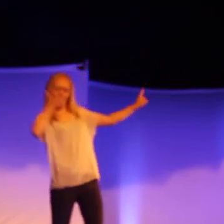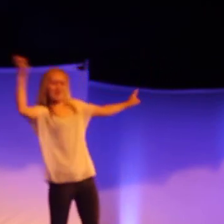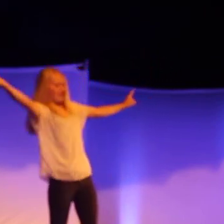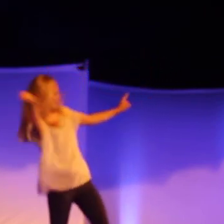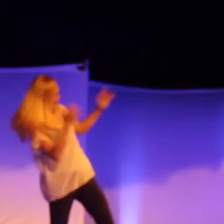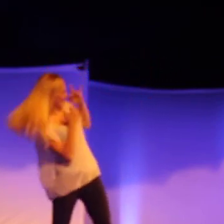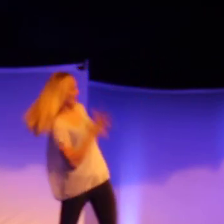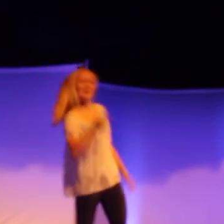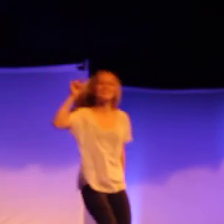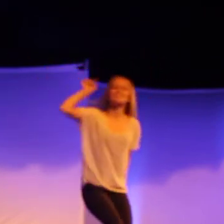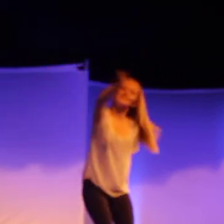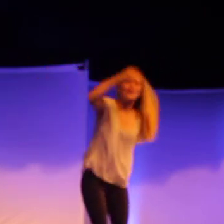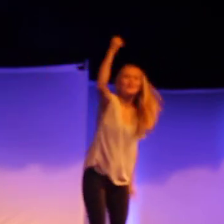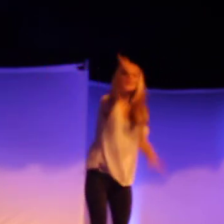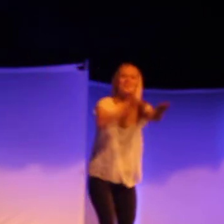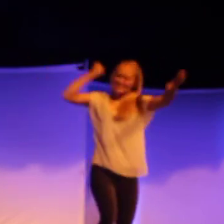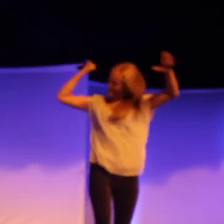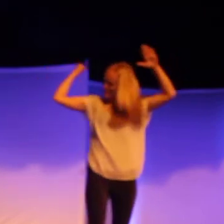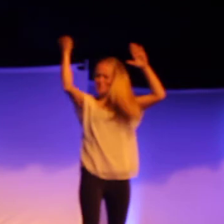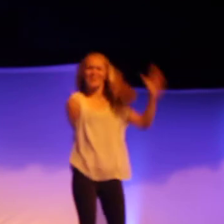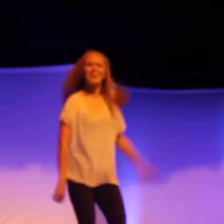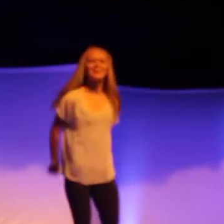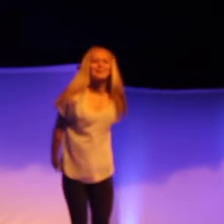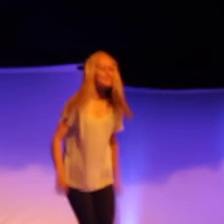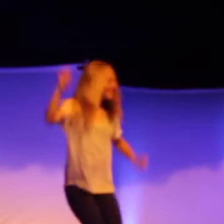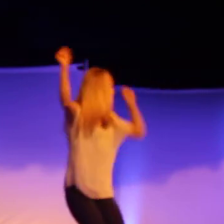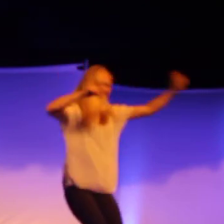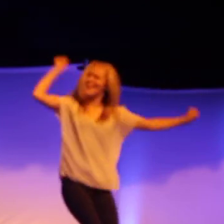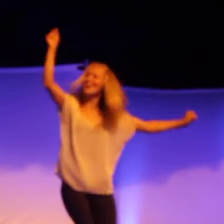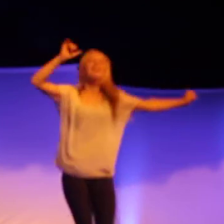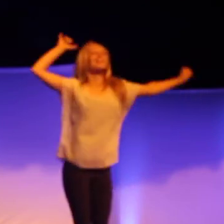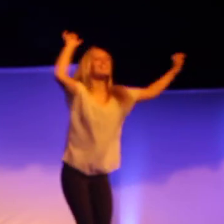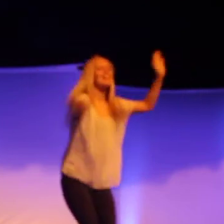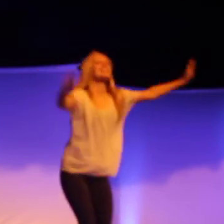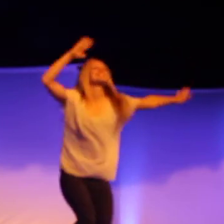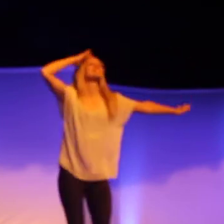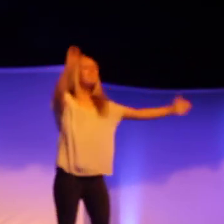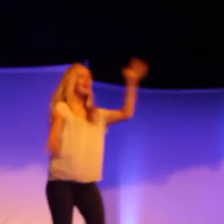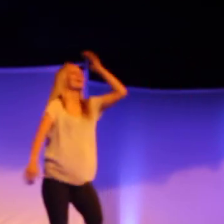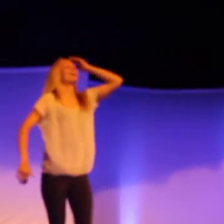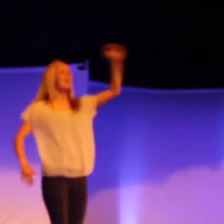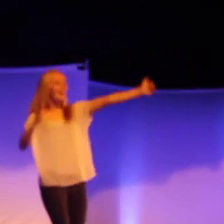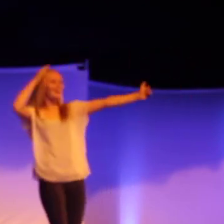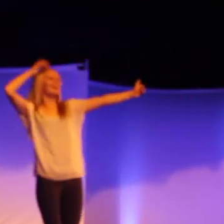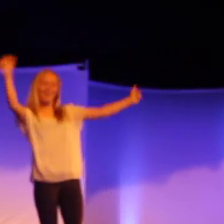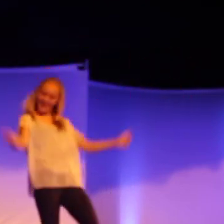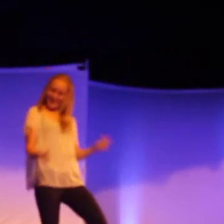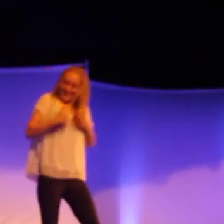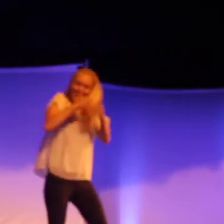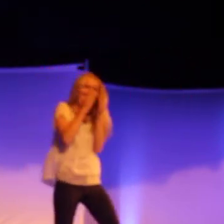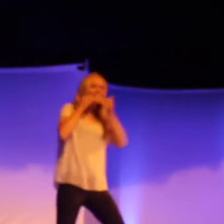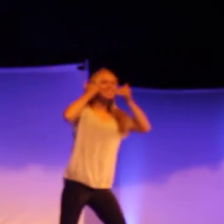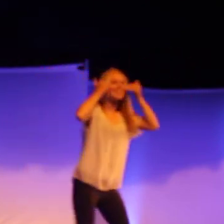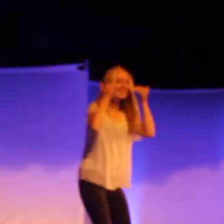my heart and you're to blame Yeah, and that's why I smile